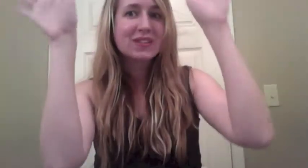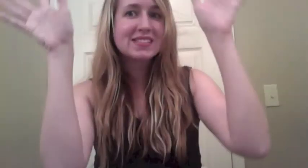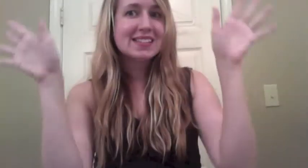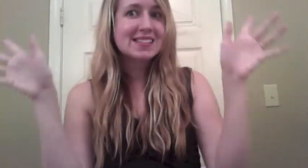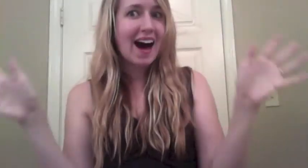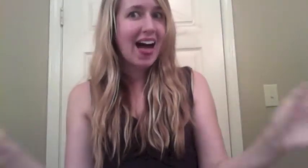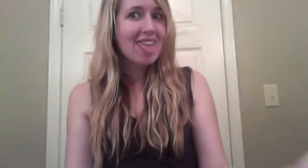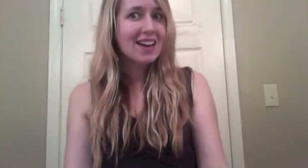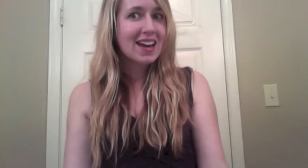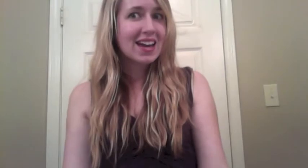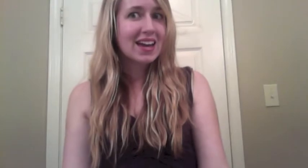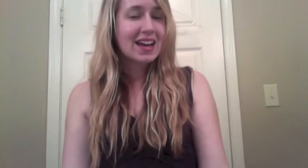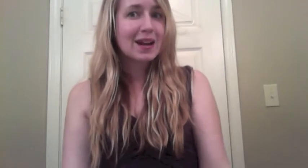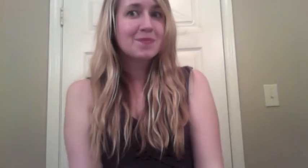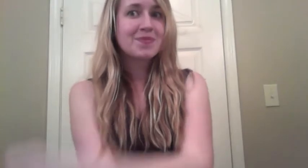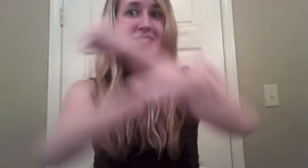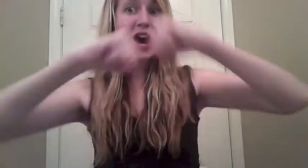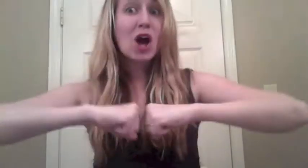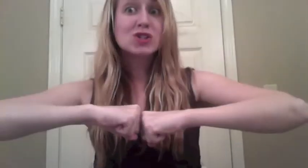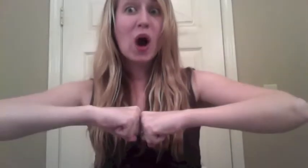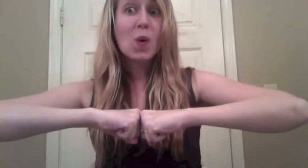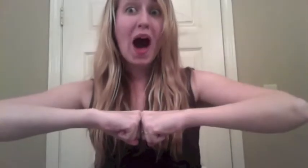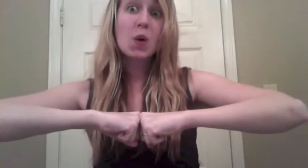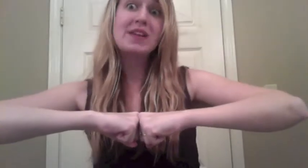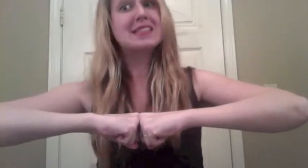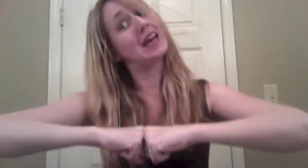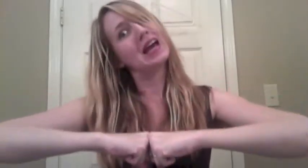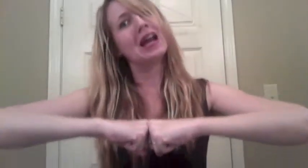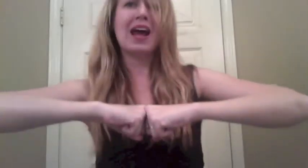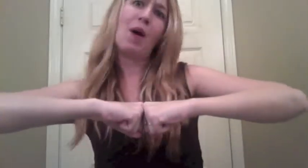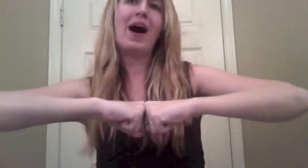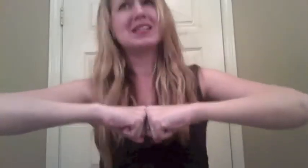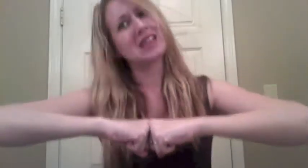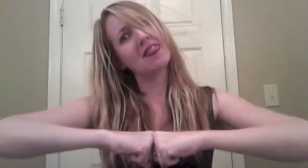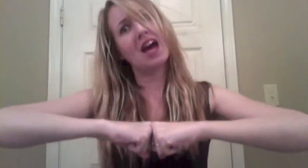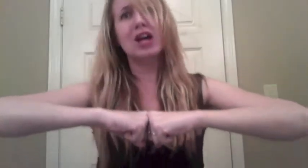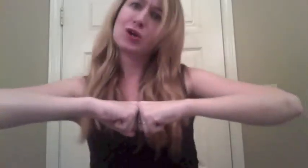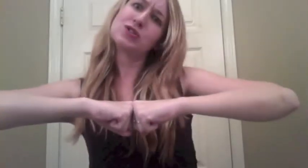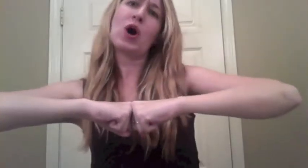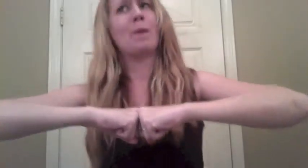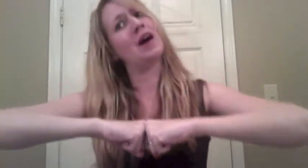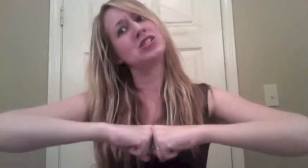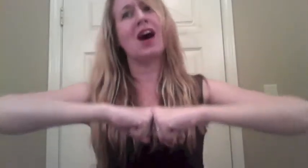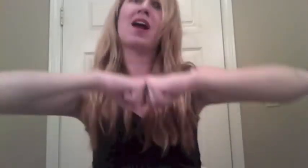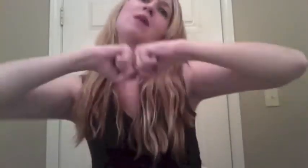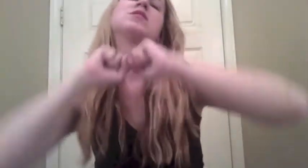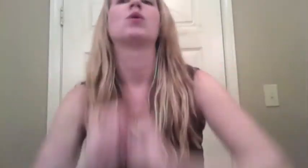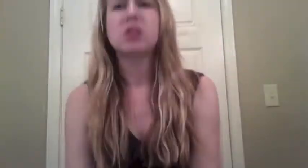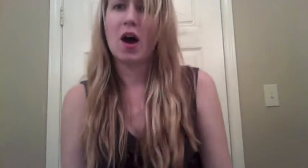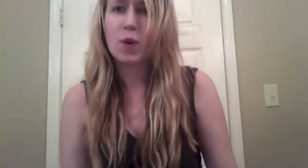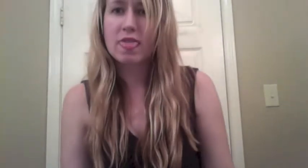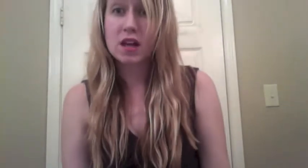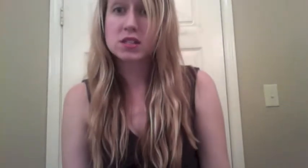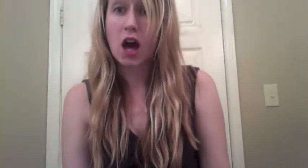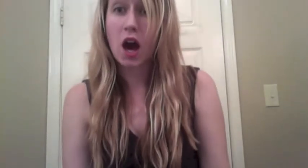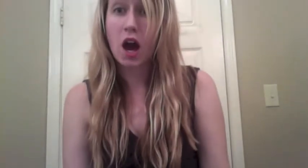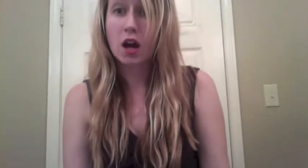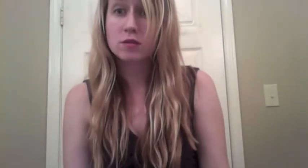is the theme, so I was singing, now I sang, thank you so much, I am so done with this thing,